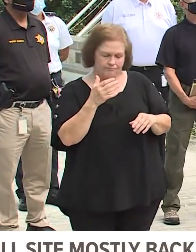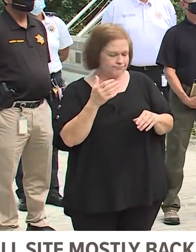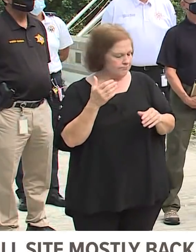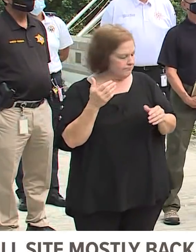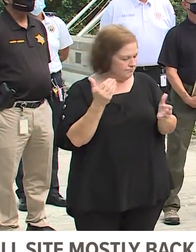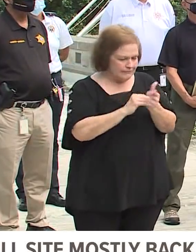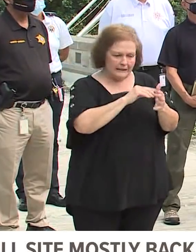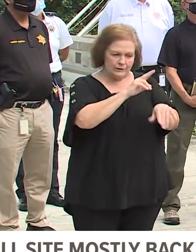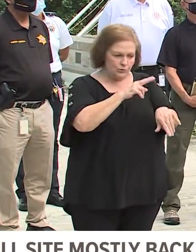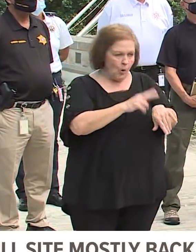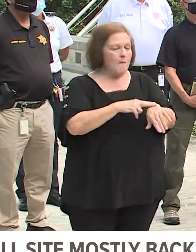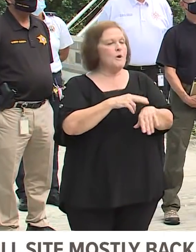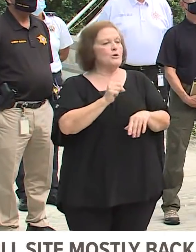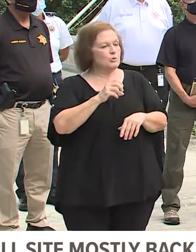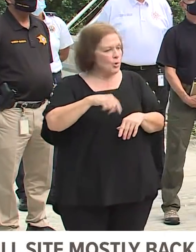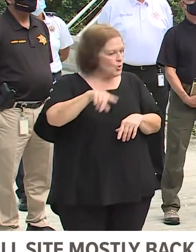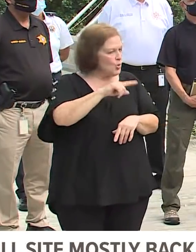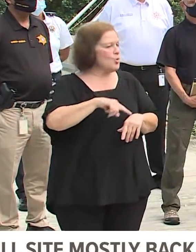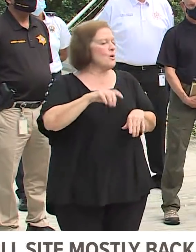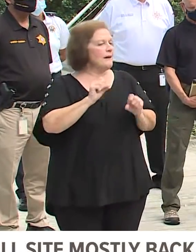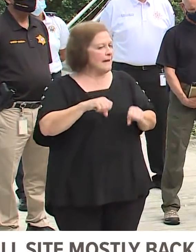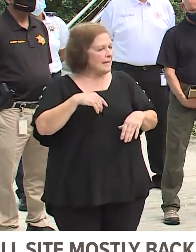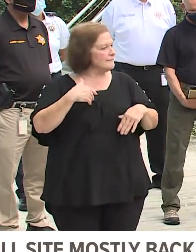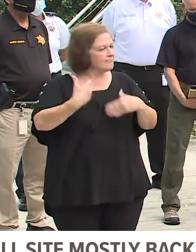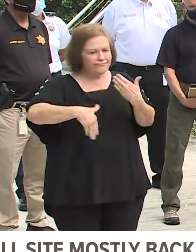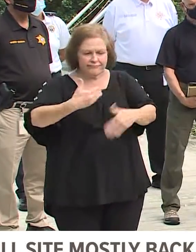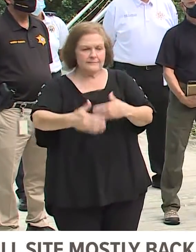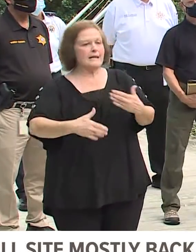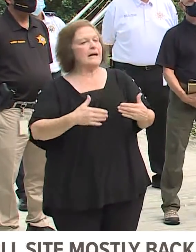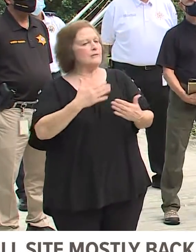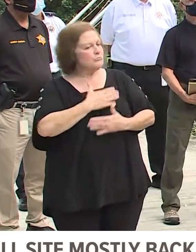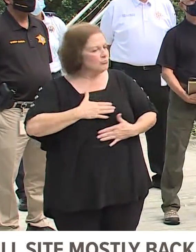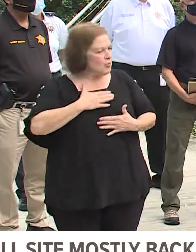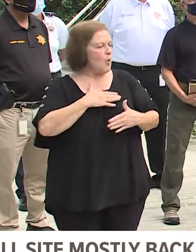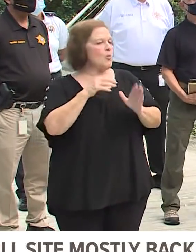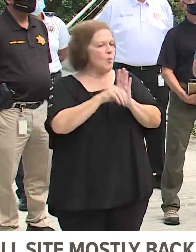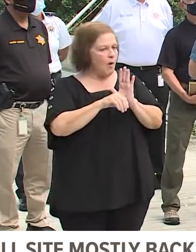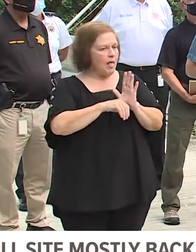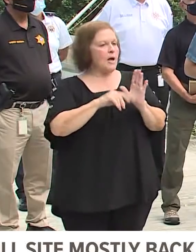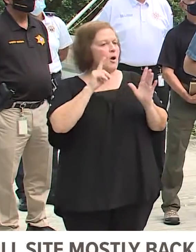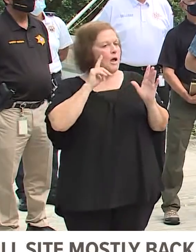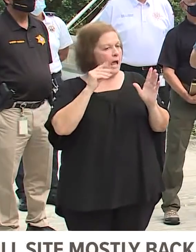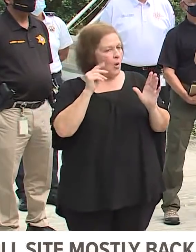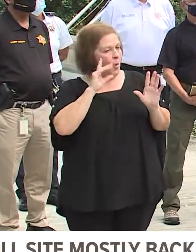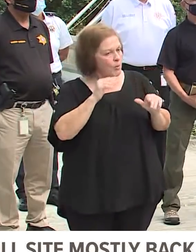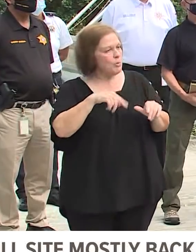so folks here can can move around be safe and and enjoy what New Orleans is and y'all can come home who are out of town as soon as possible